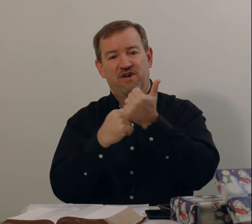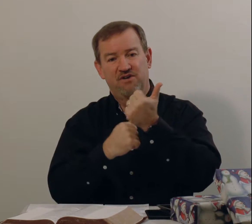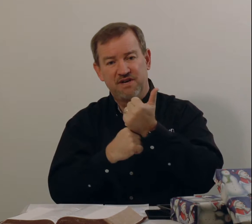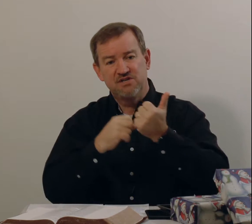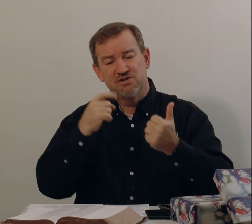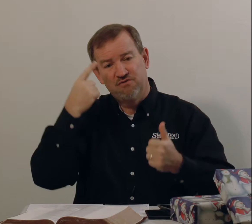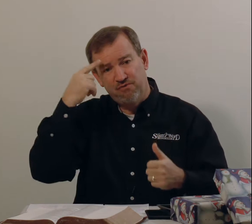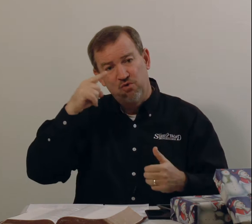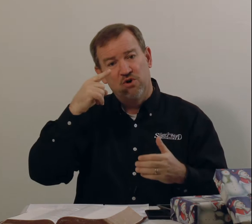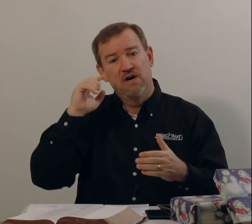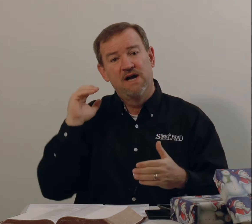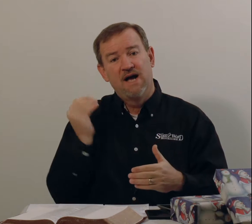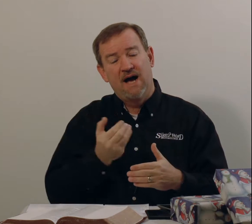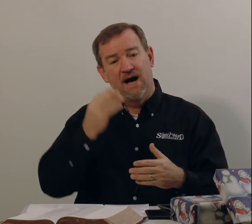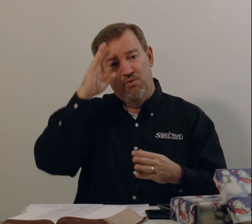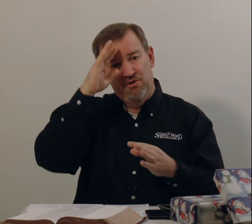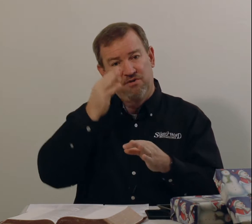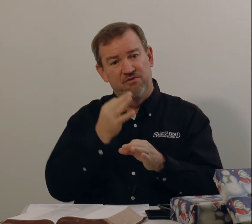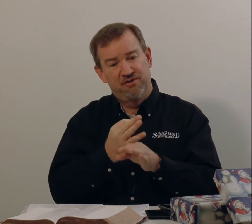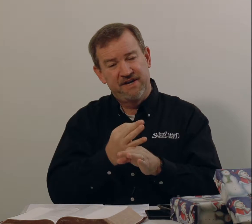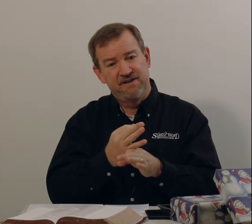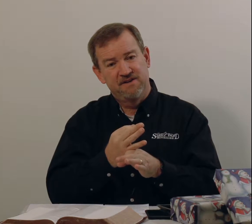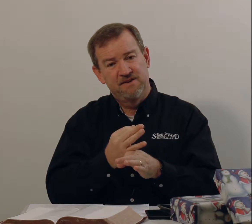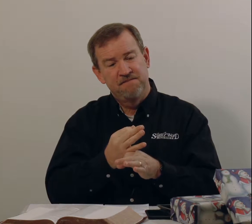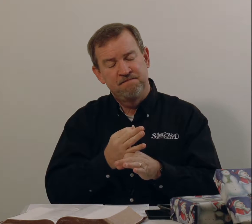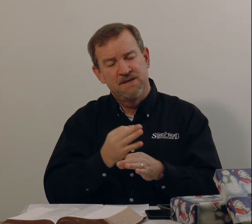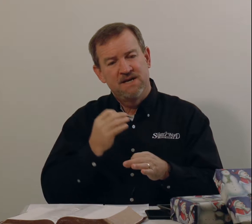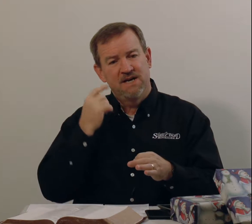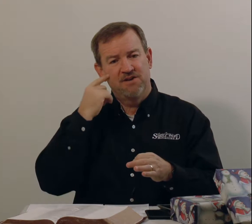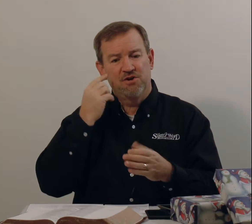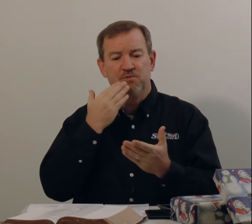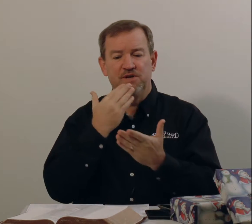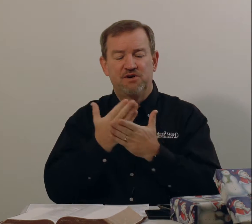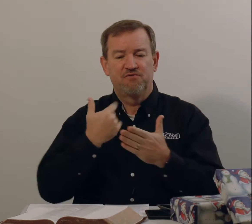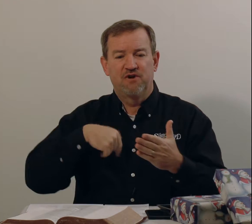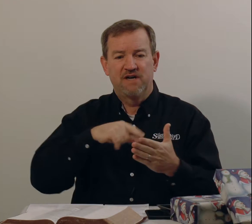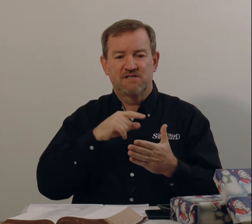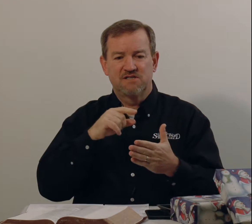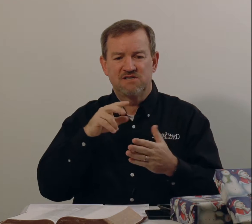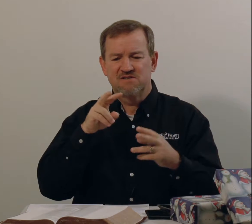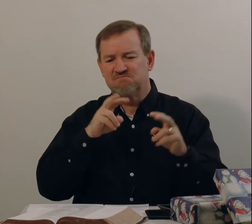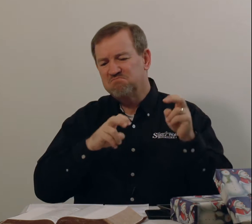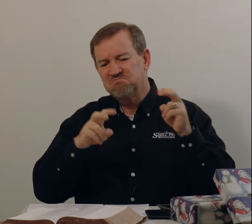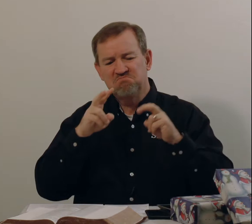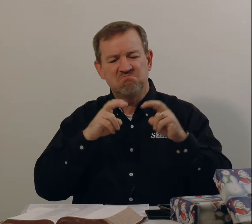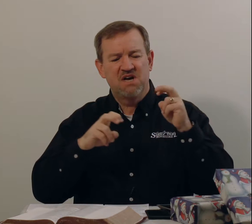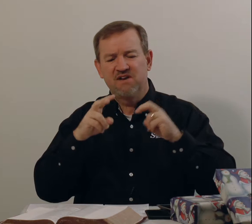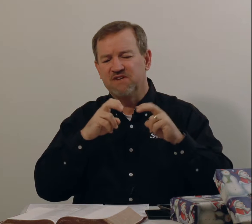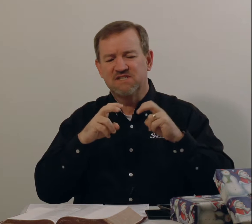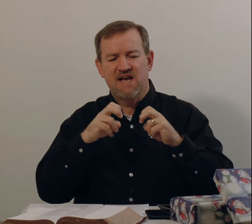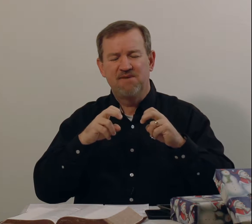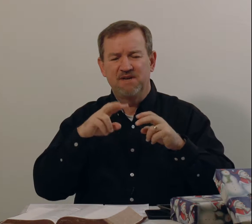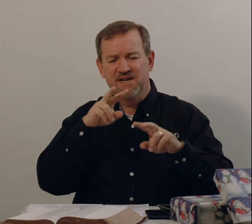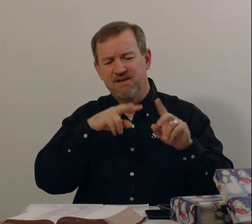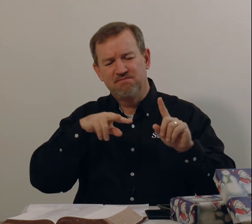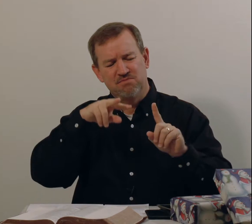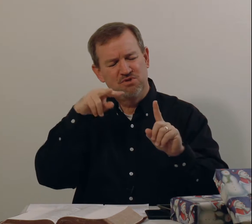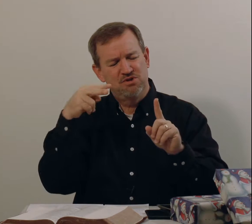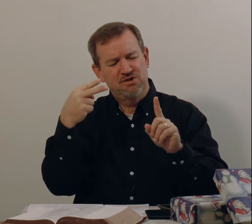foundation for our faith. And I thought it'd be good for us to just kind of examine and look